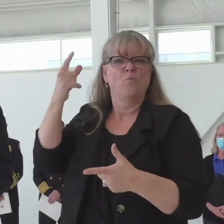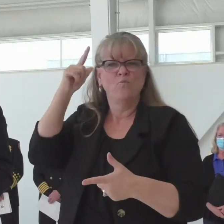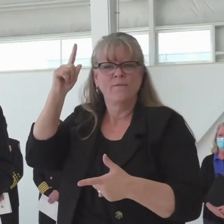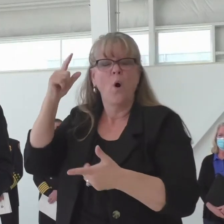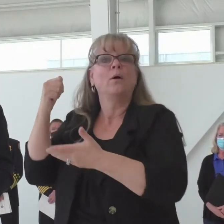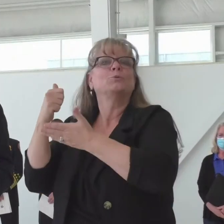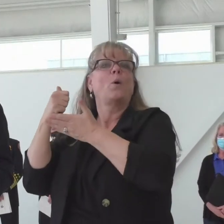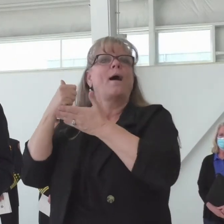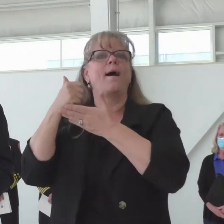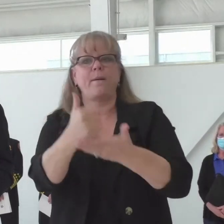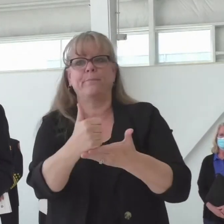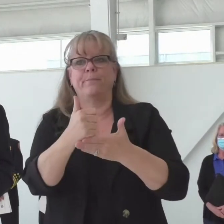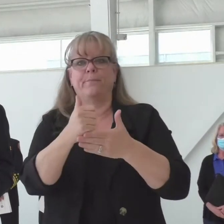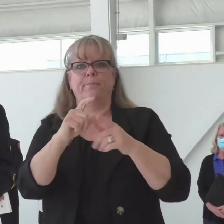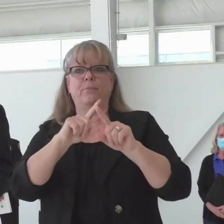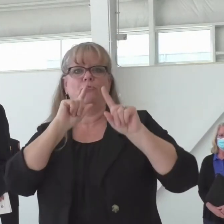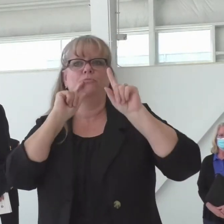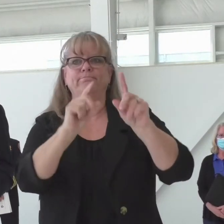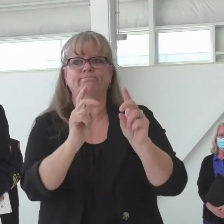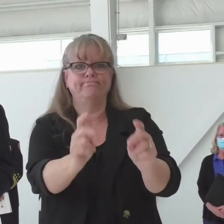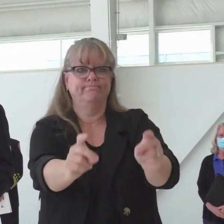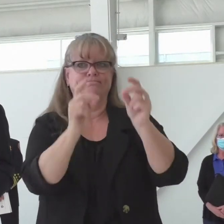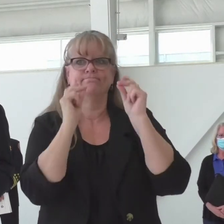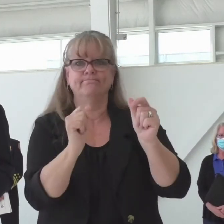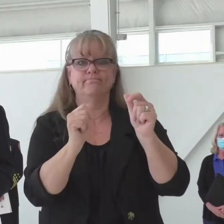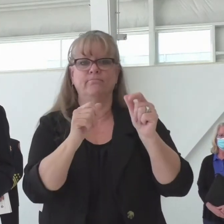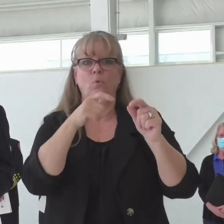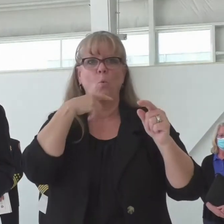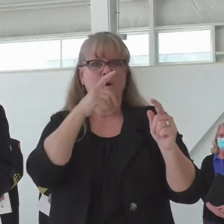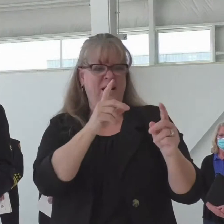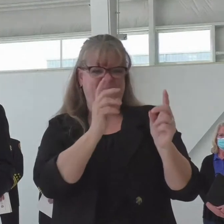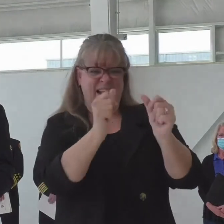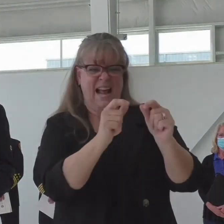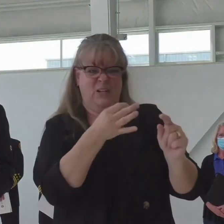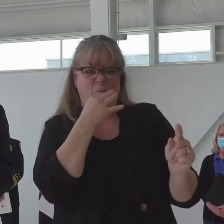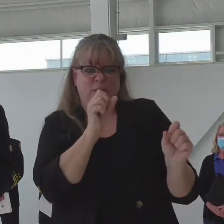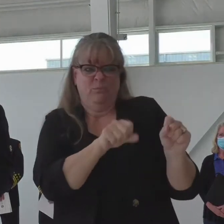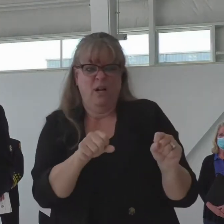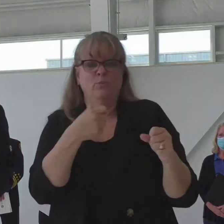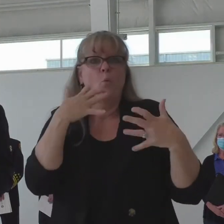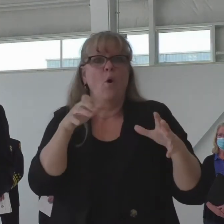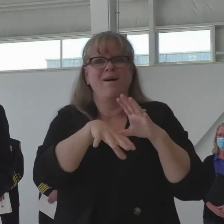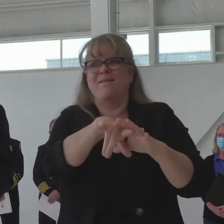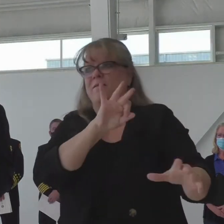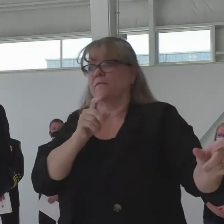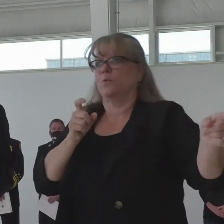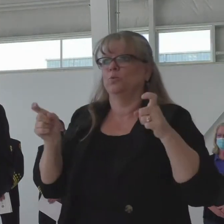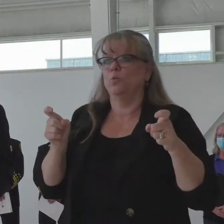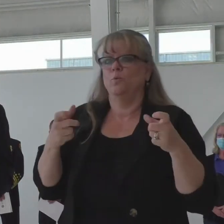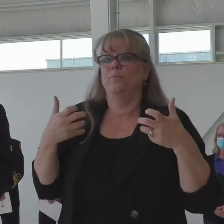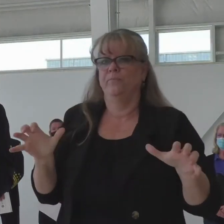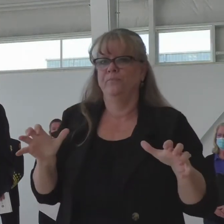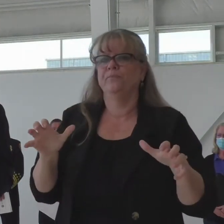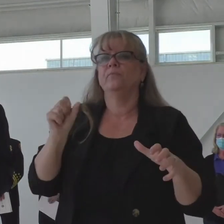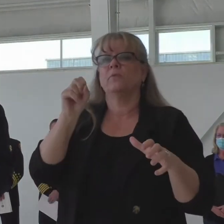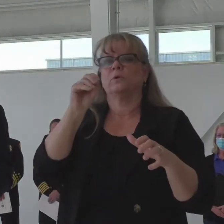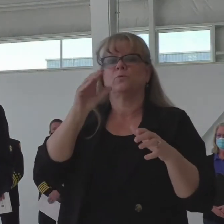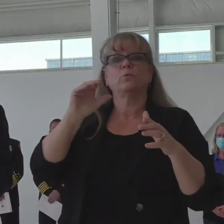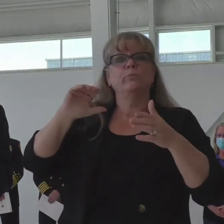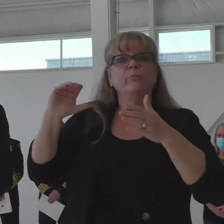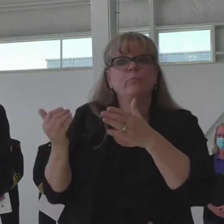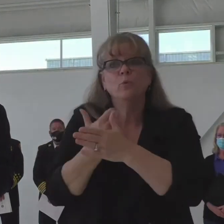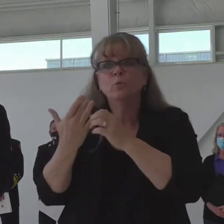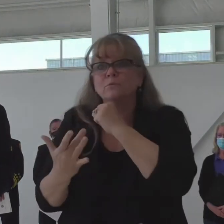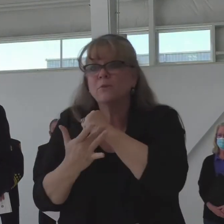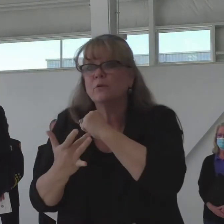rage out of control. The state is also enhancing training, using new technology, including satellite and drone, public information